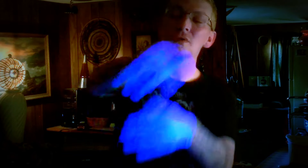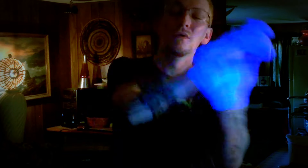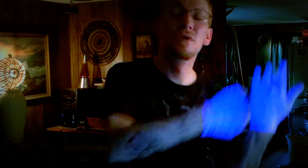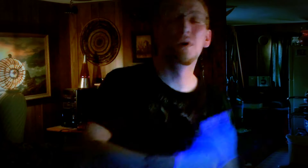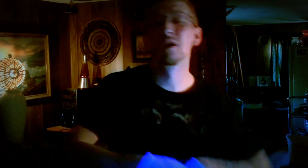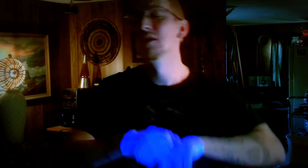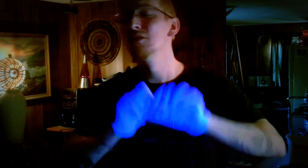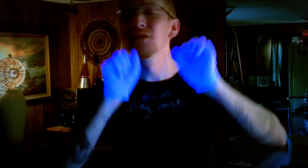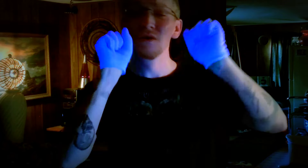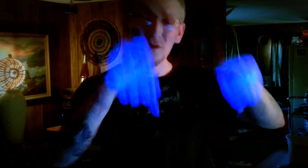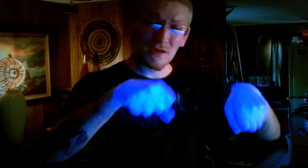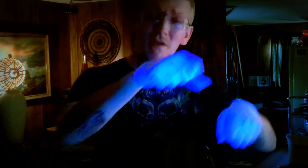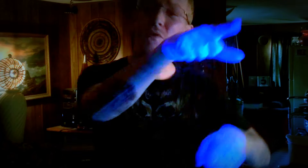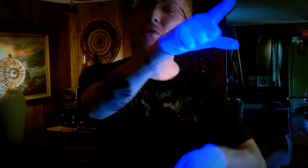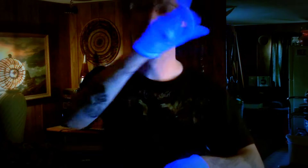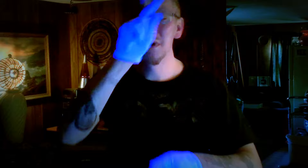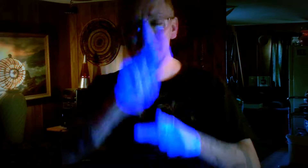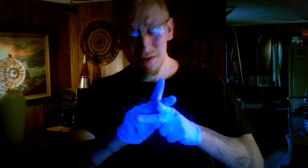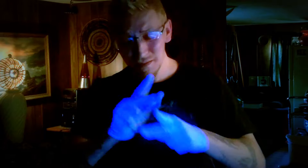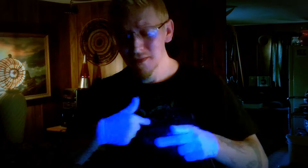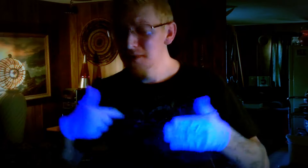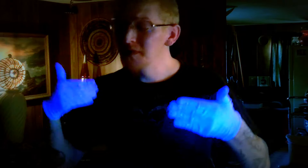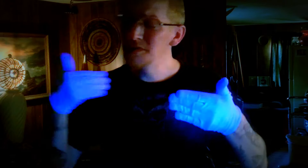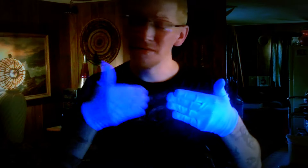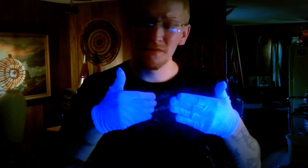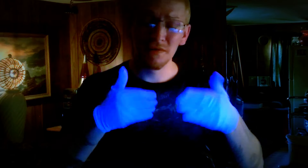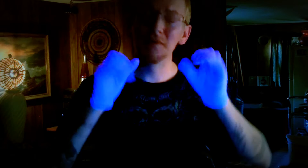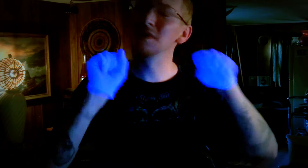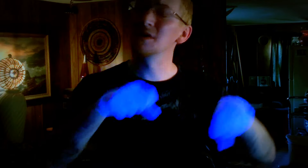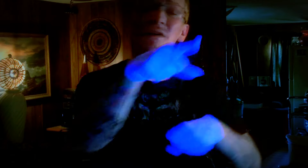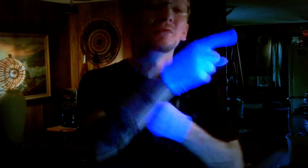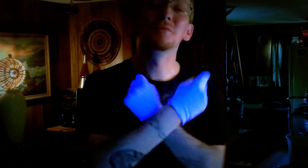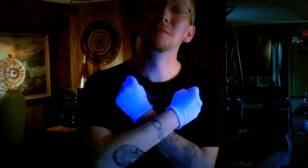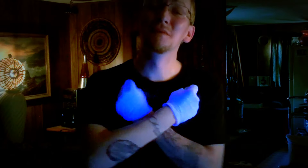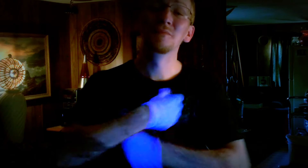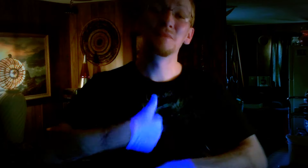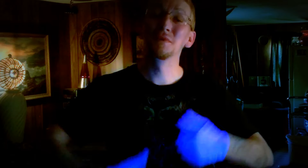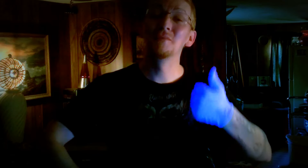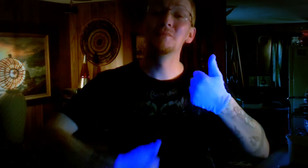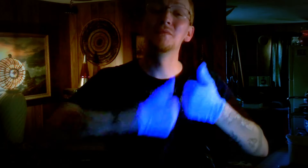Can you keep me close, can you love me most